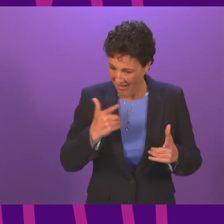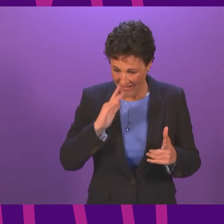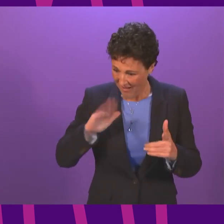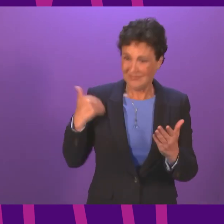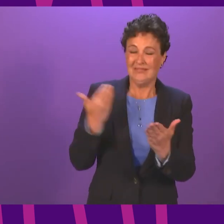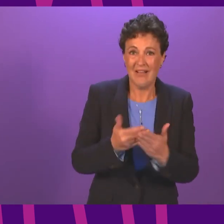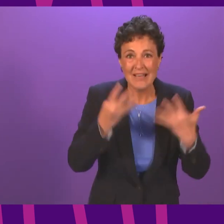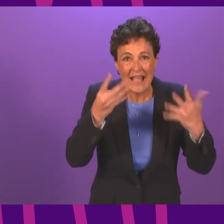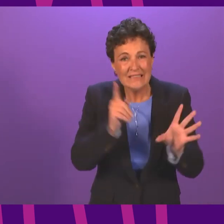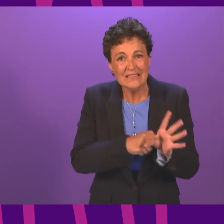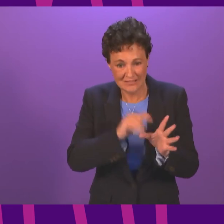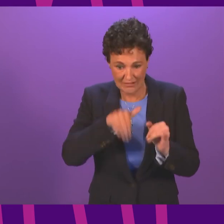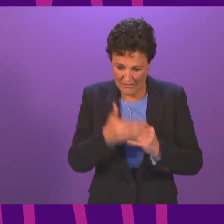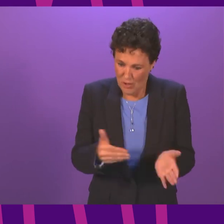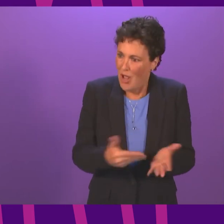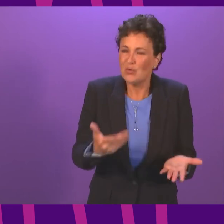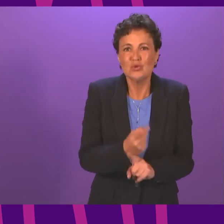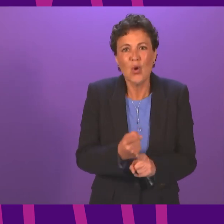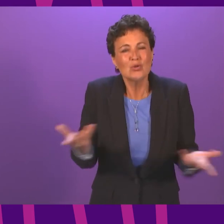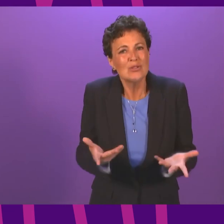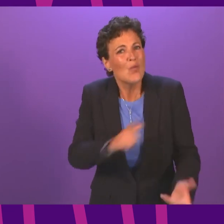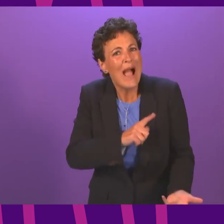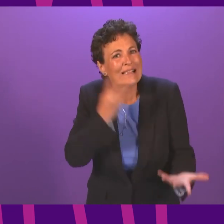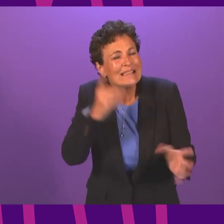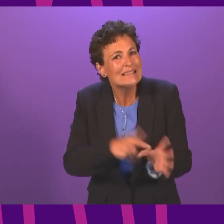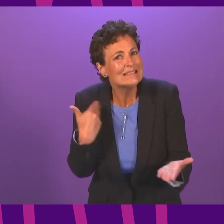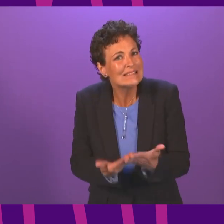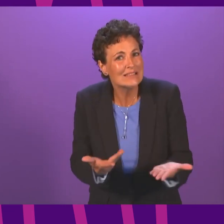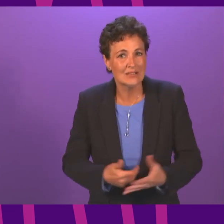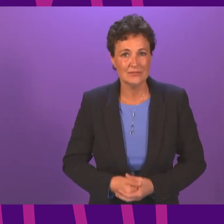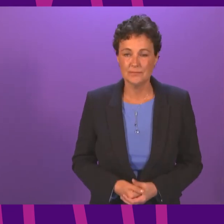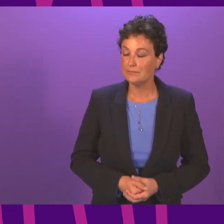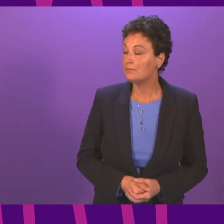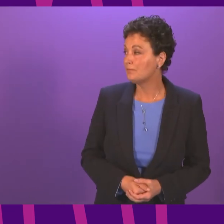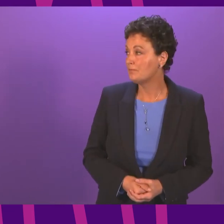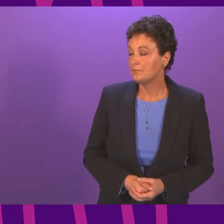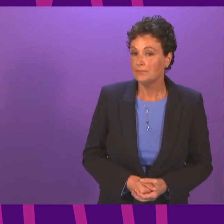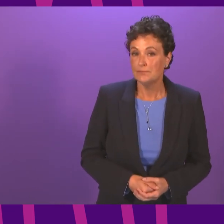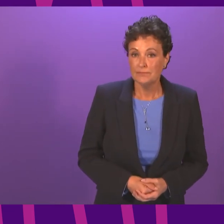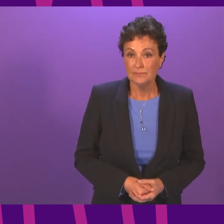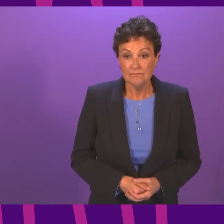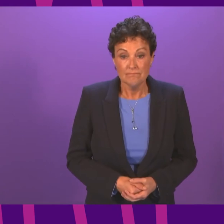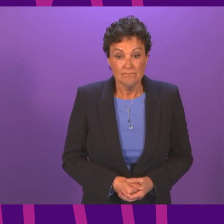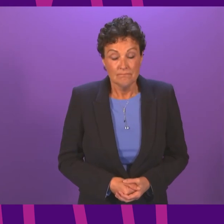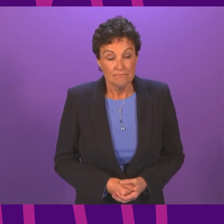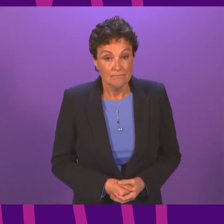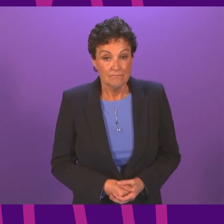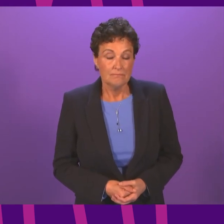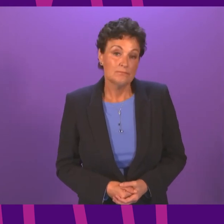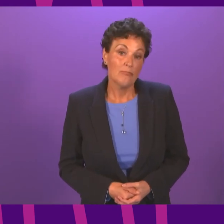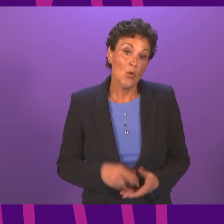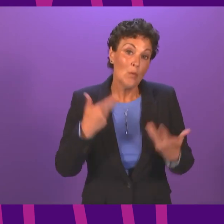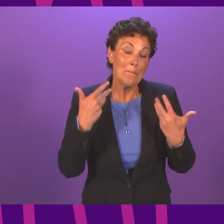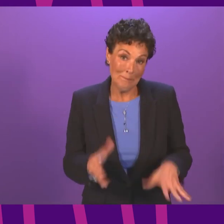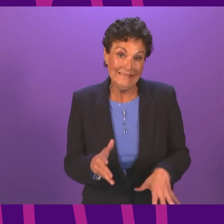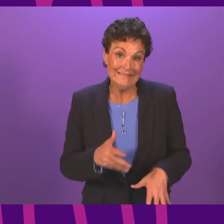years to bring this forward Minister we have been working ongoing on issues across this area